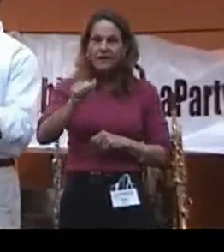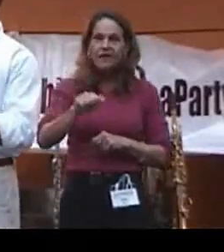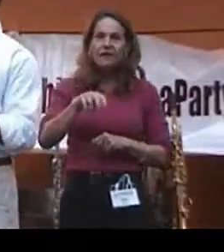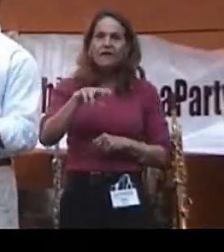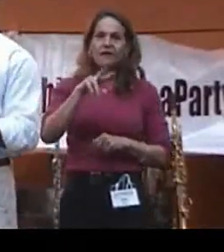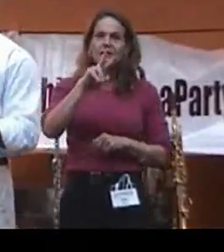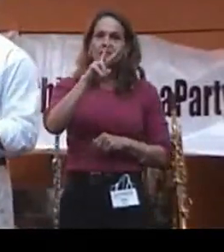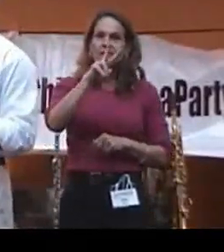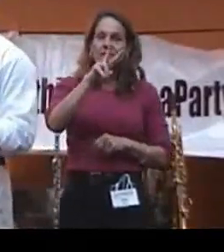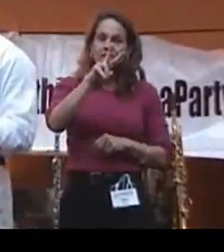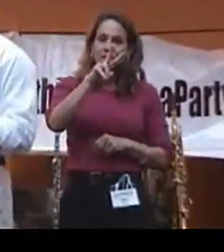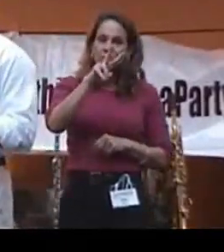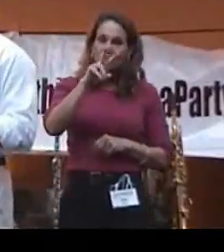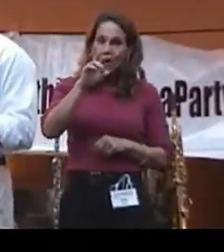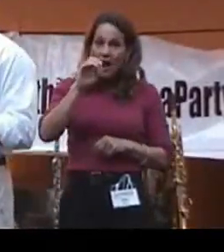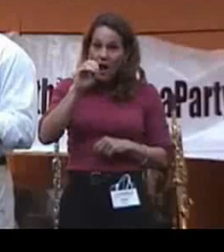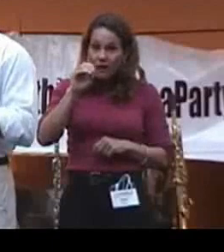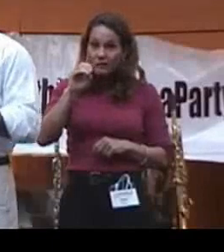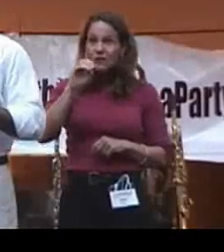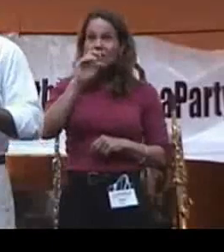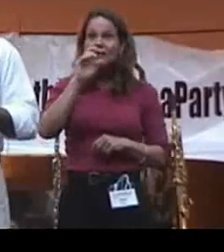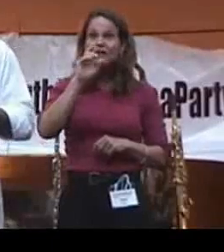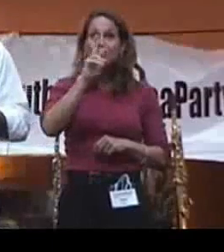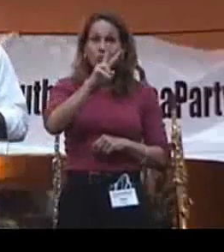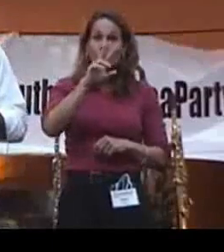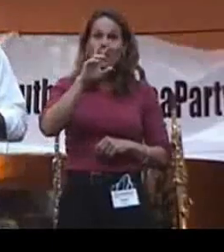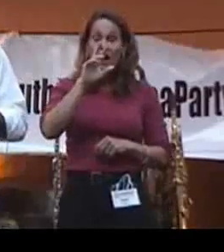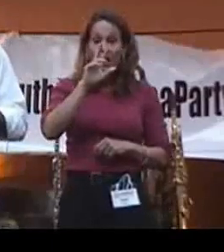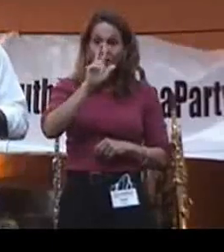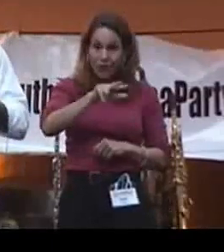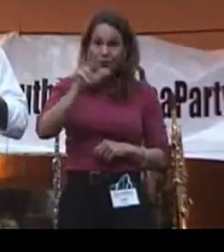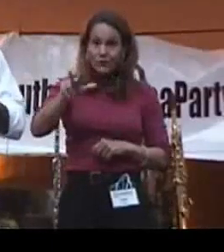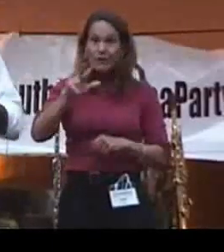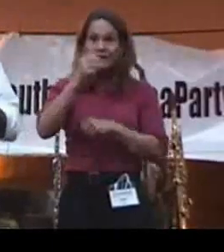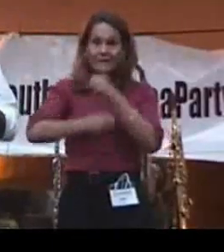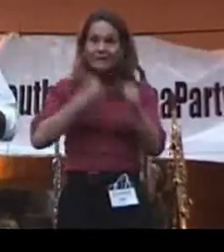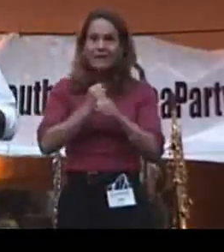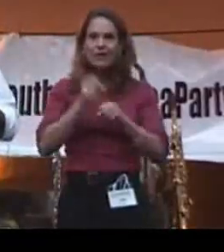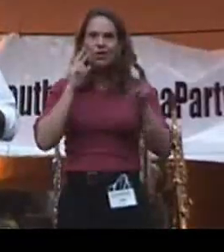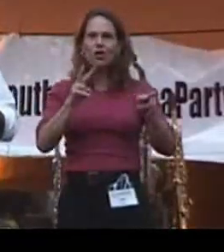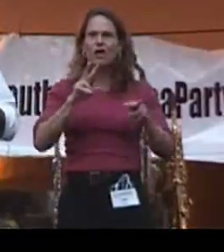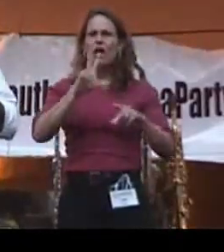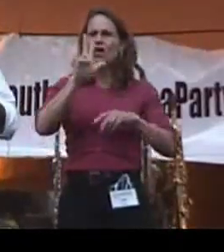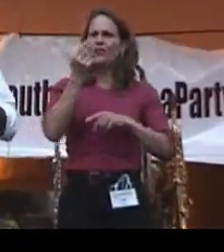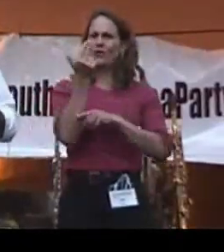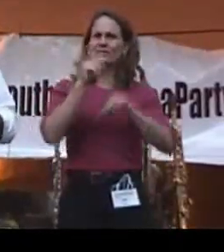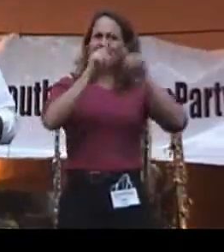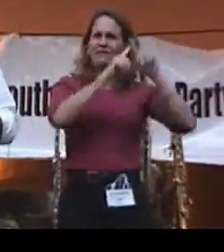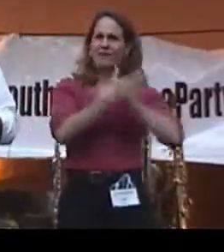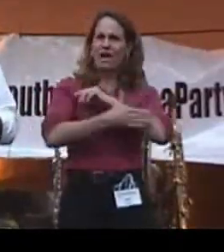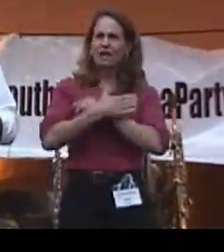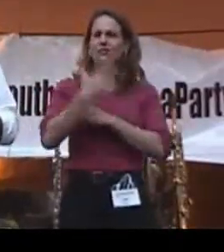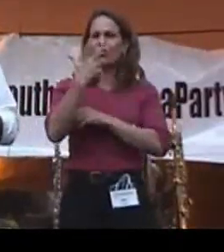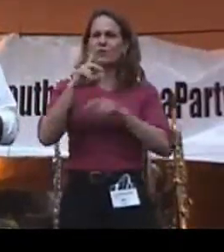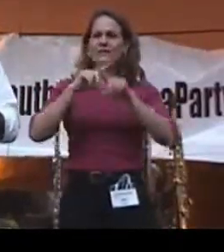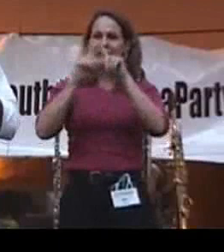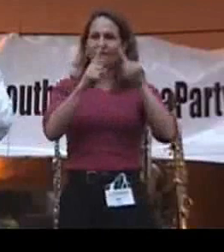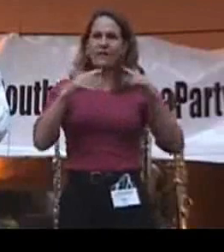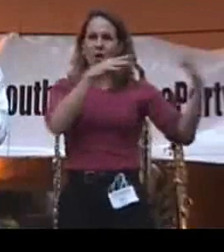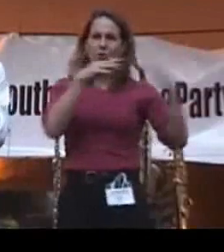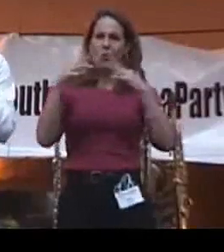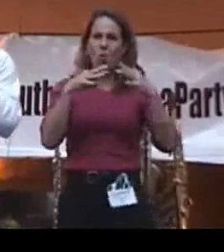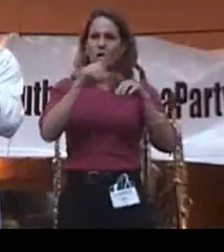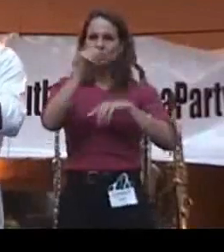233 years. Look at this great country. I've been to 13 different countries. I've been to three different combat zones.